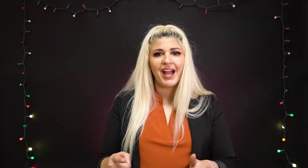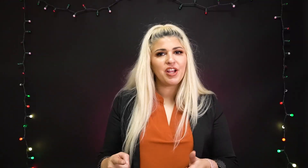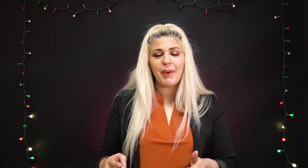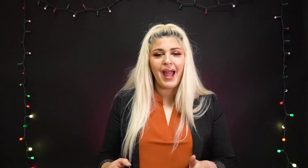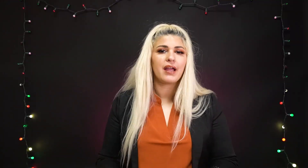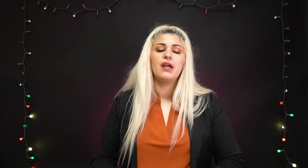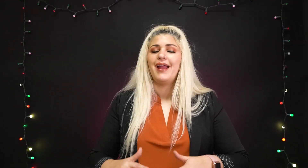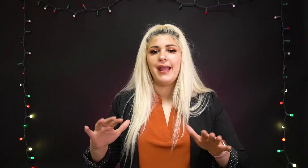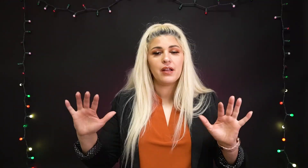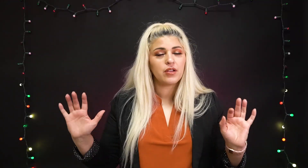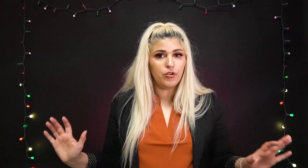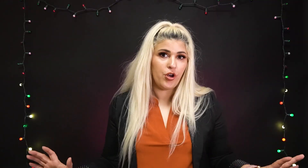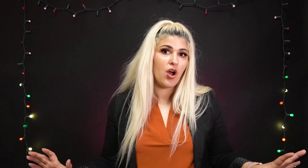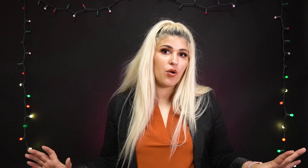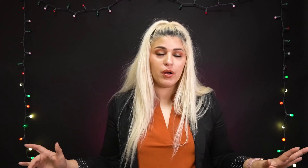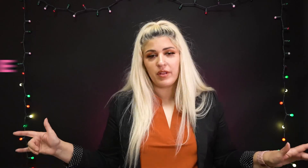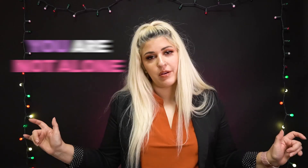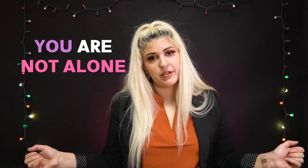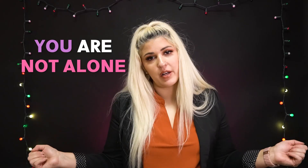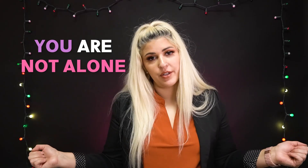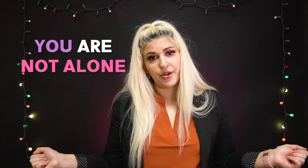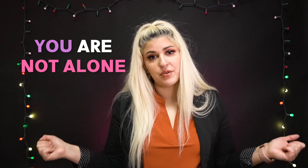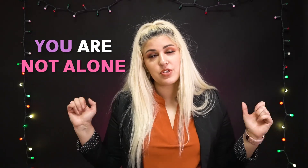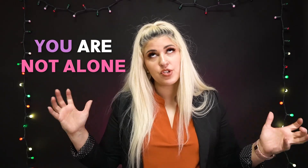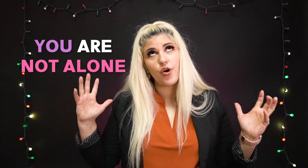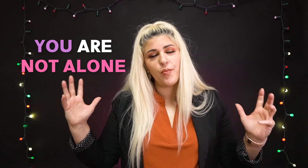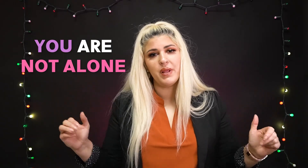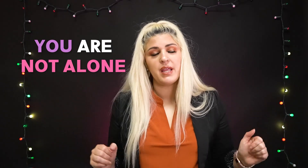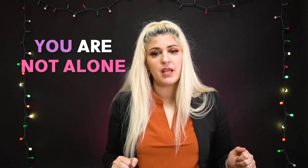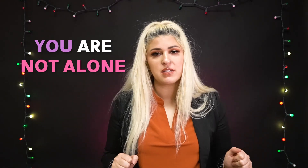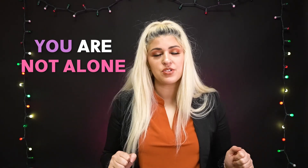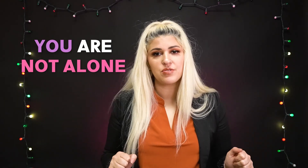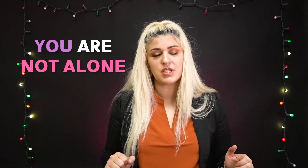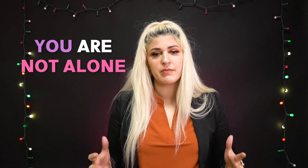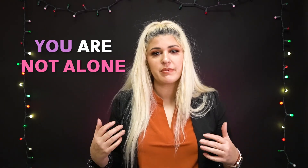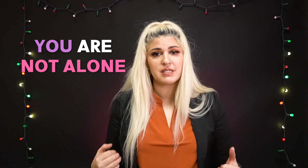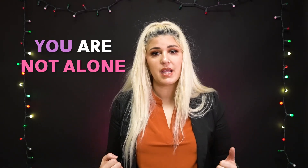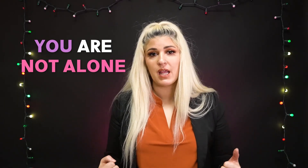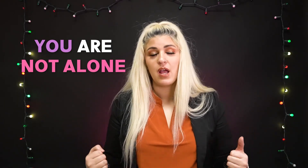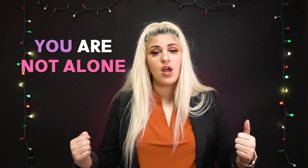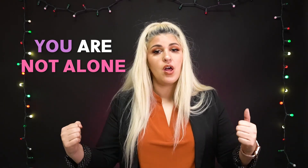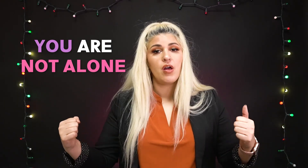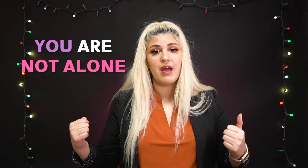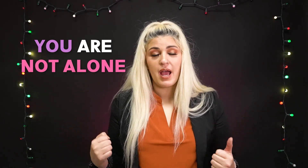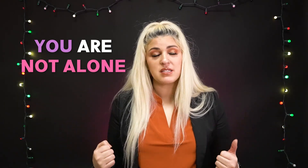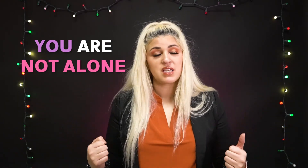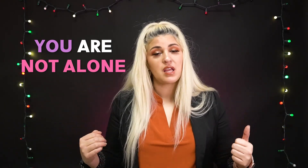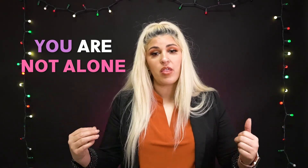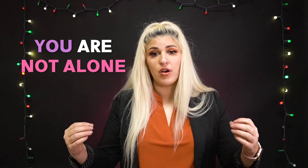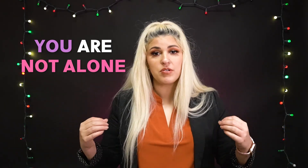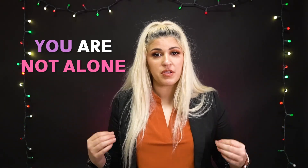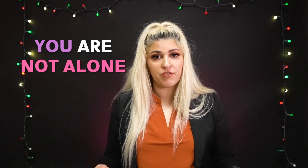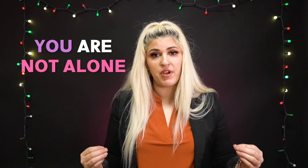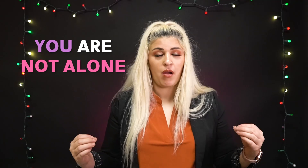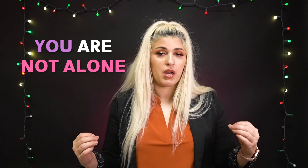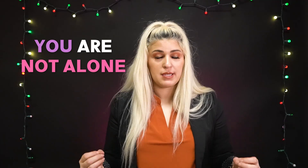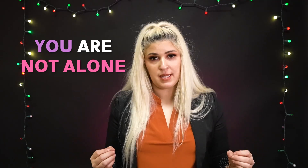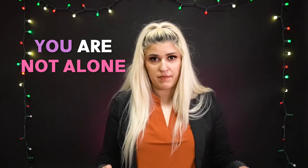got your back and know that you're not alone so many asl students come to me saying and asking those very same